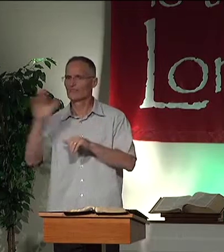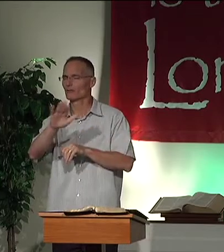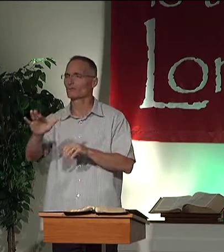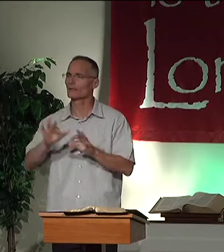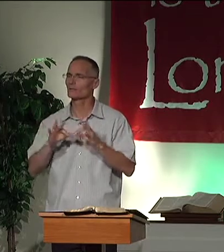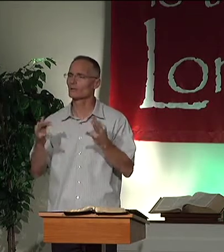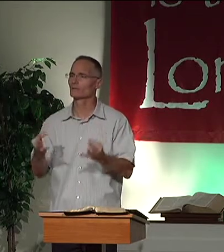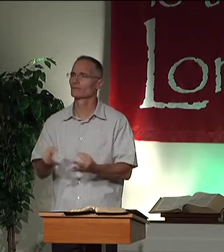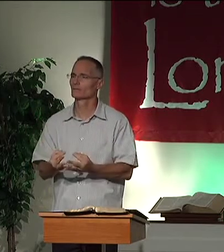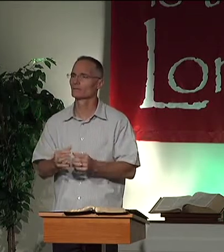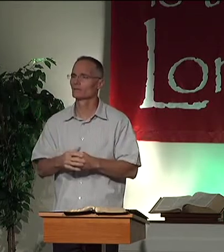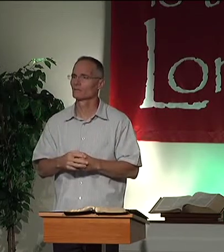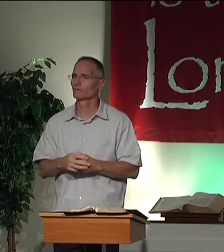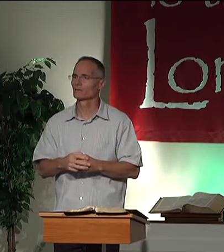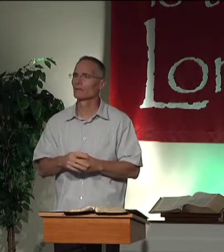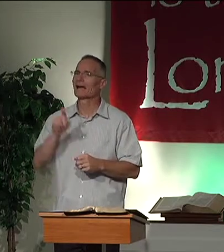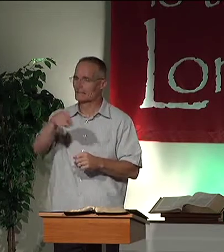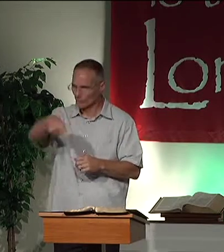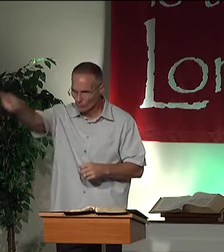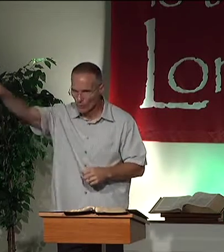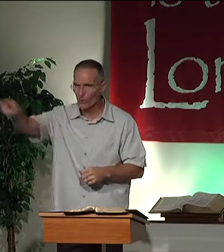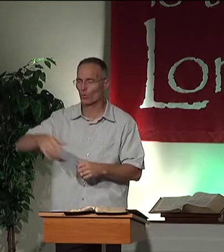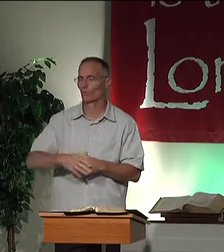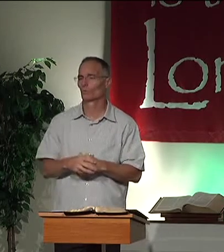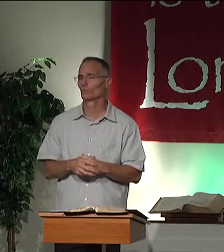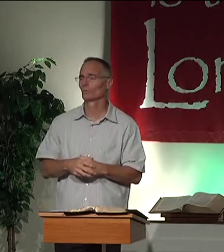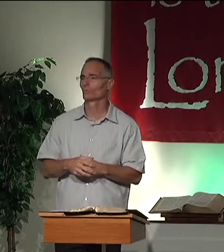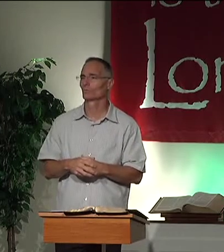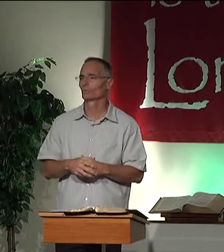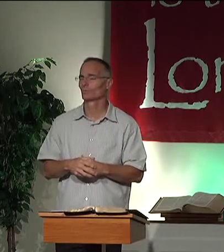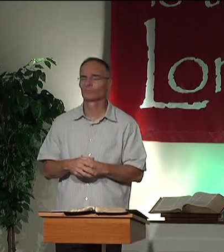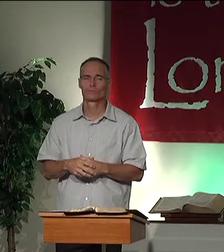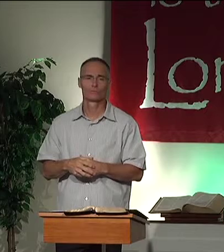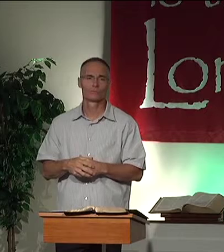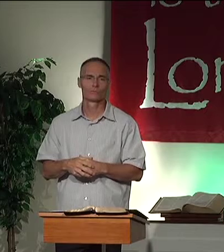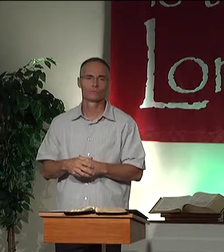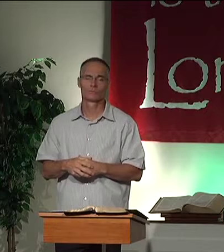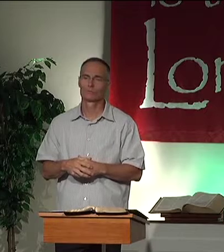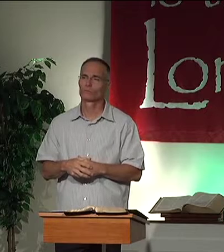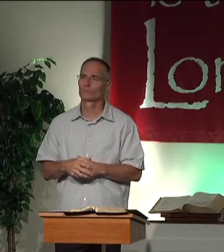ask you to leave your family, and he said, I need you to go,